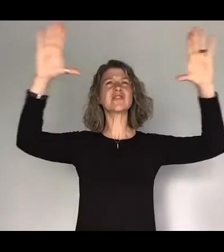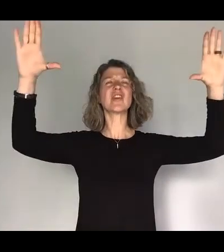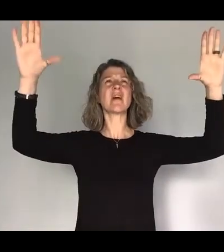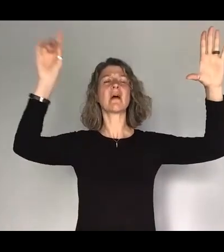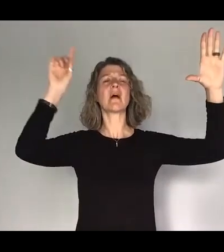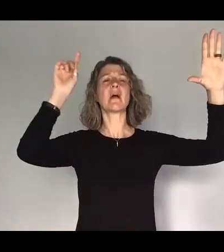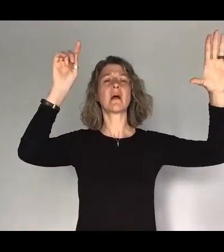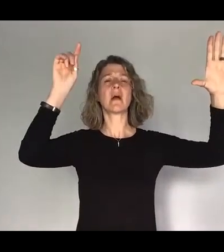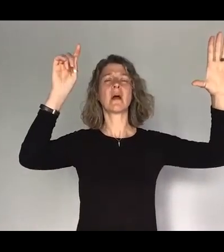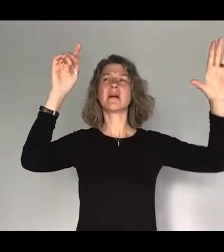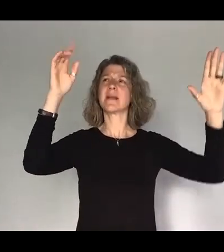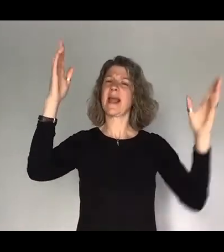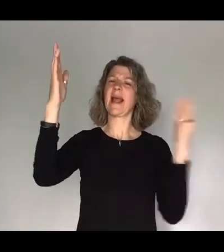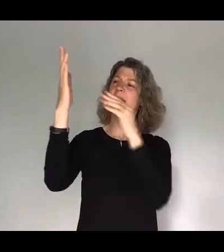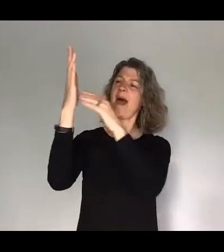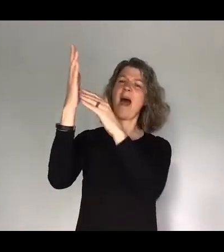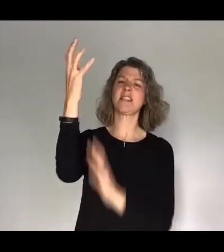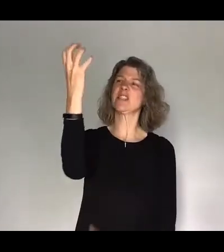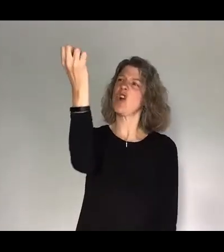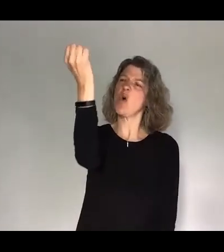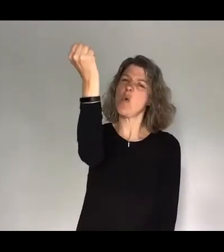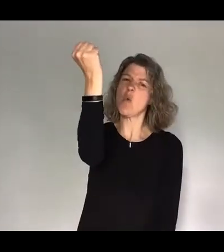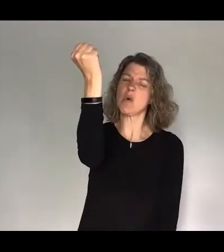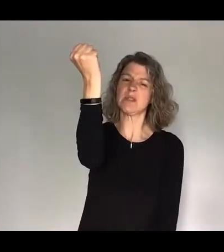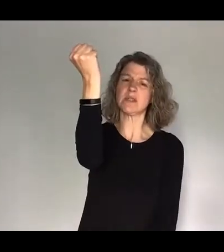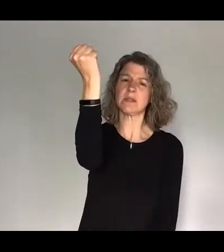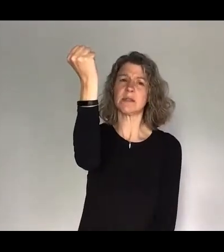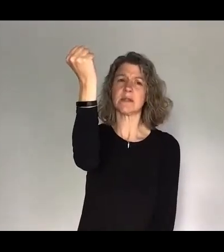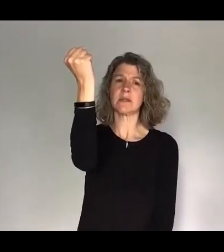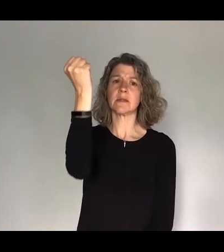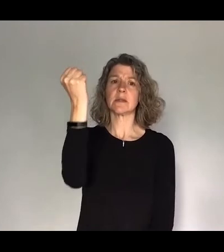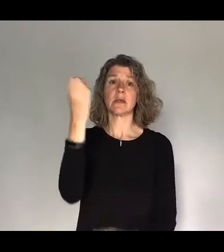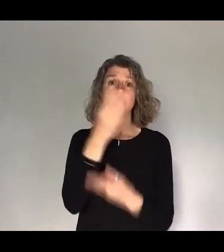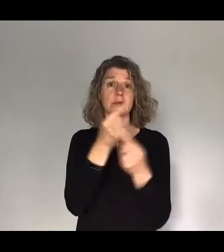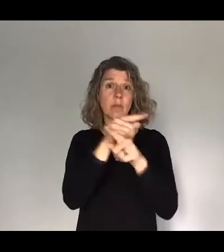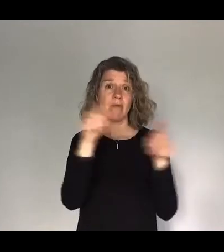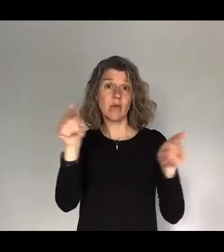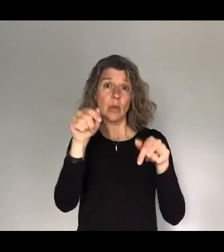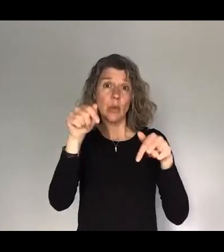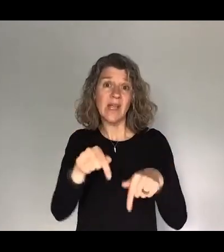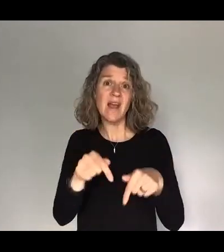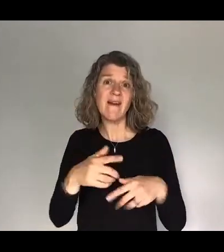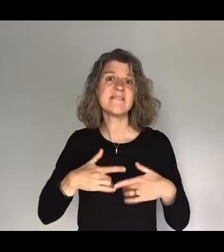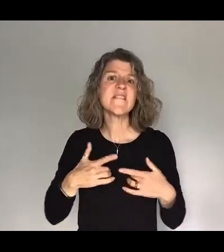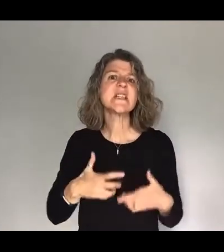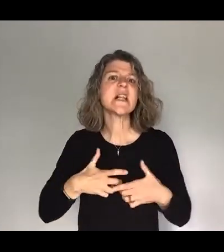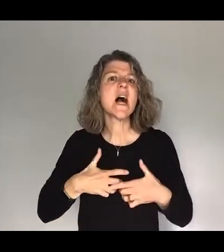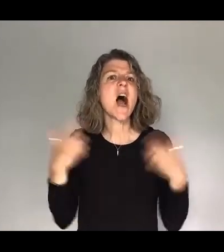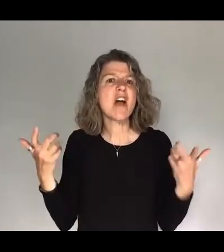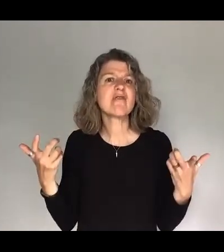clenched fists and I think there might be some people here you feel quite angry at God this could be linked to the word about that single